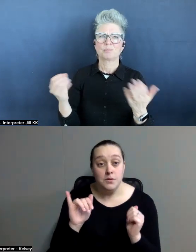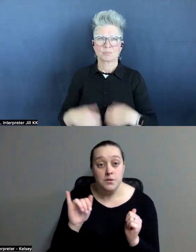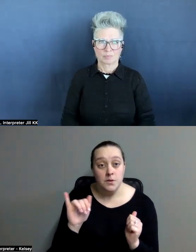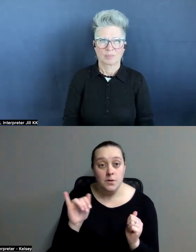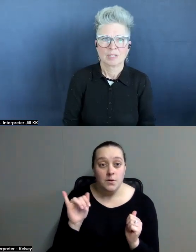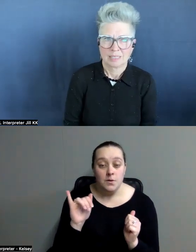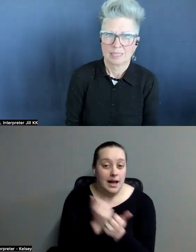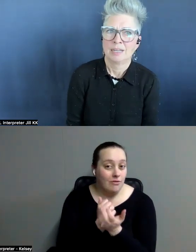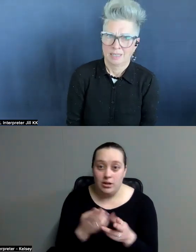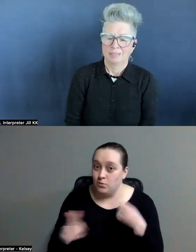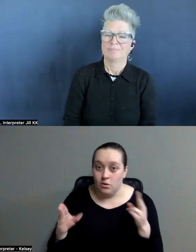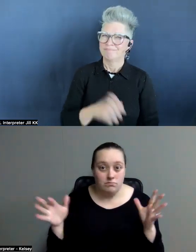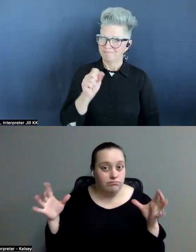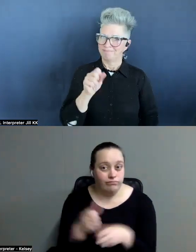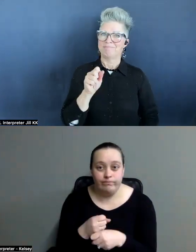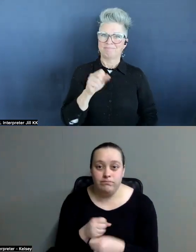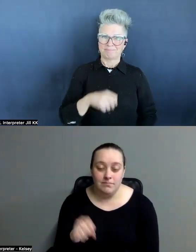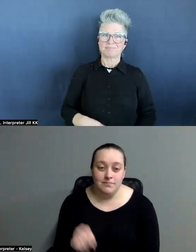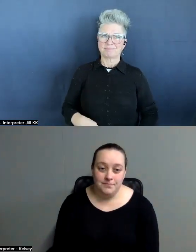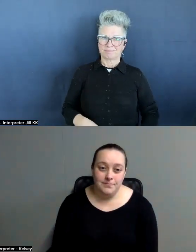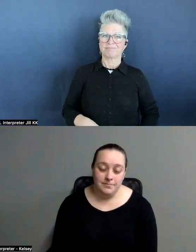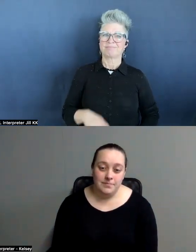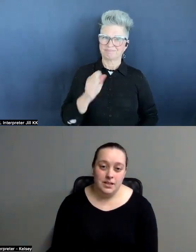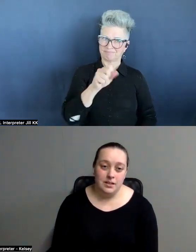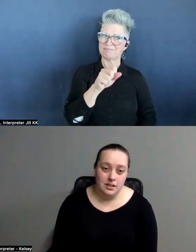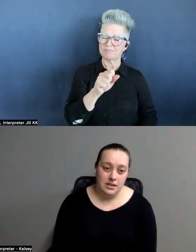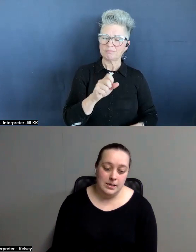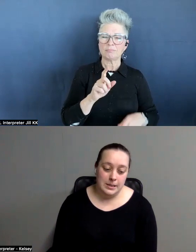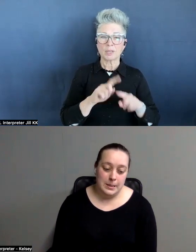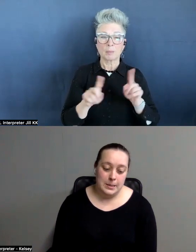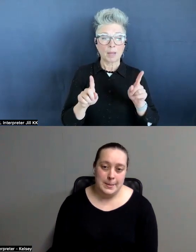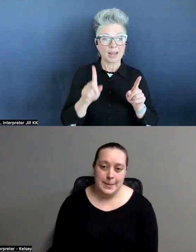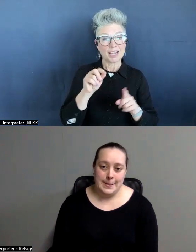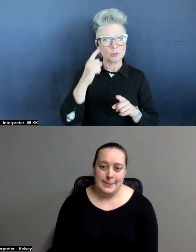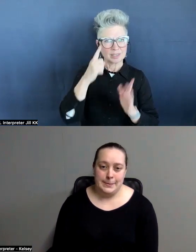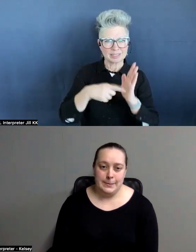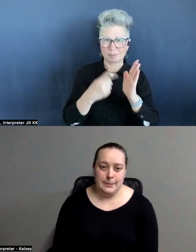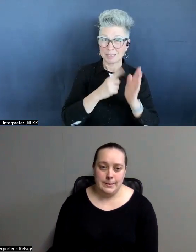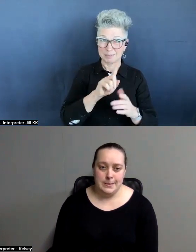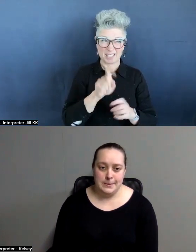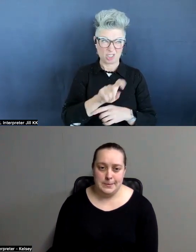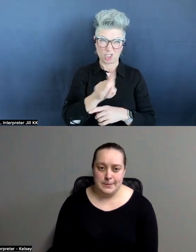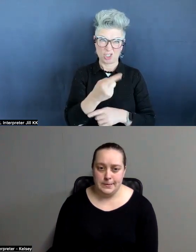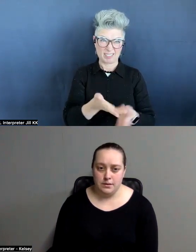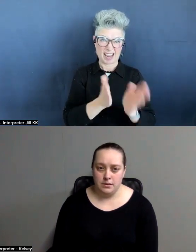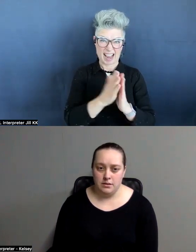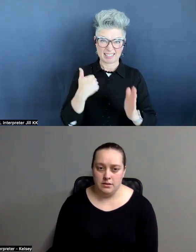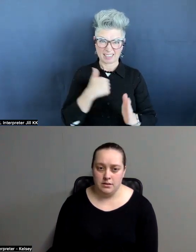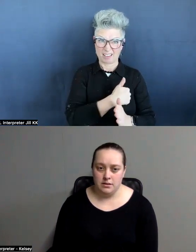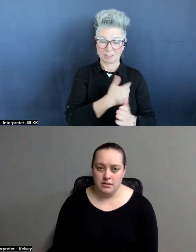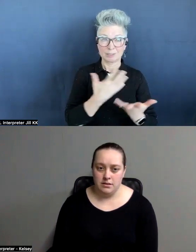Yeah, I get that. But I do think sometimes they should just ask us. So in Hope of Christmas,